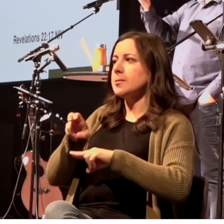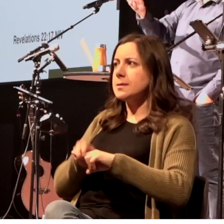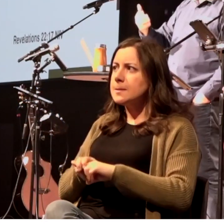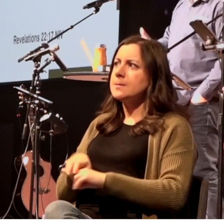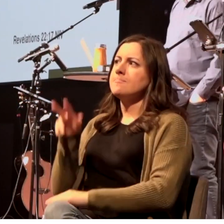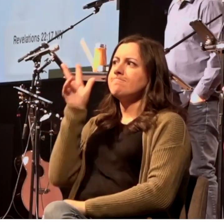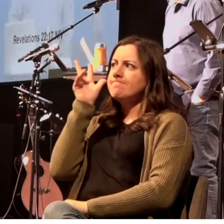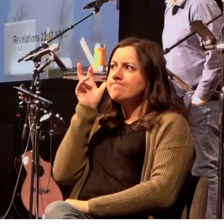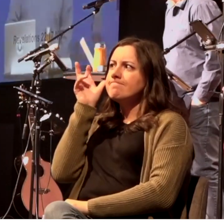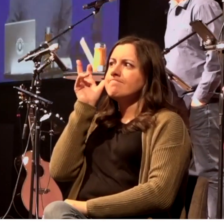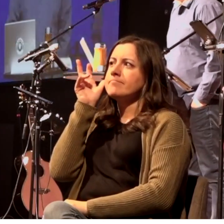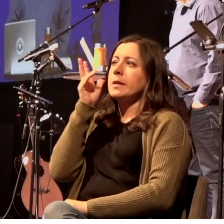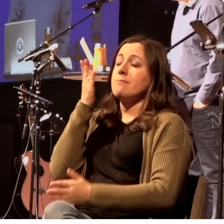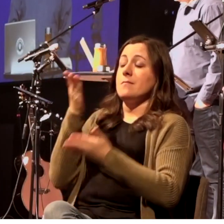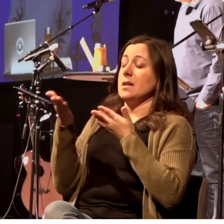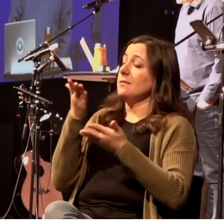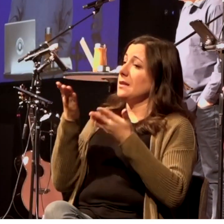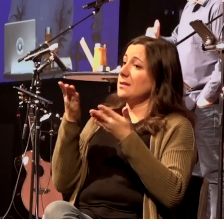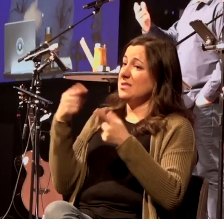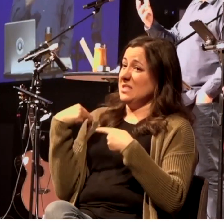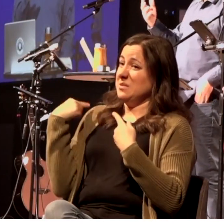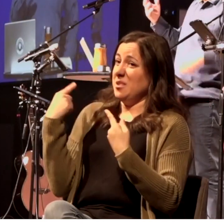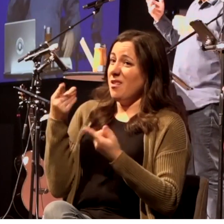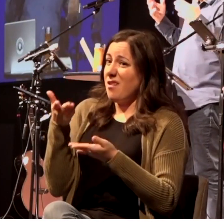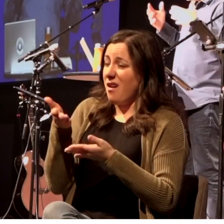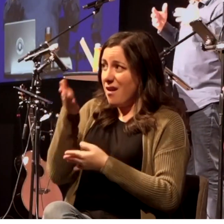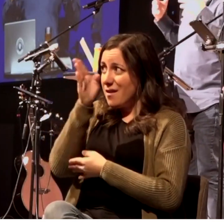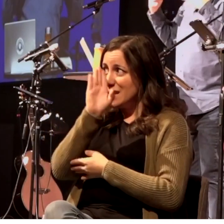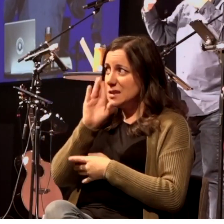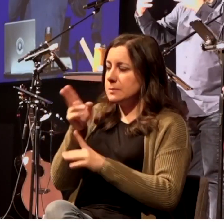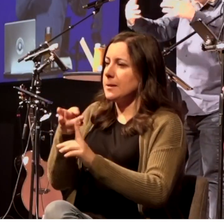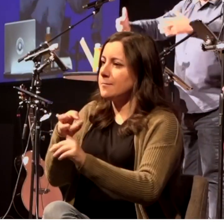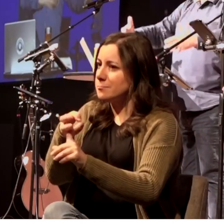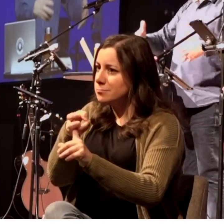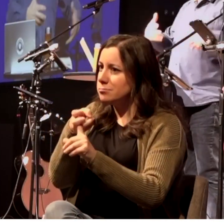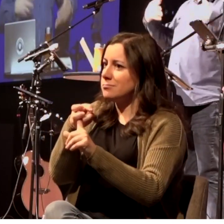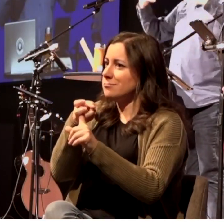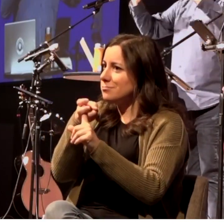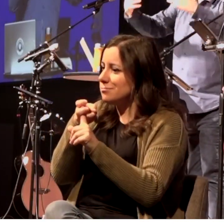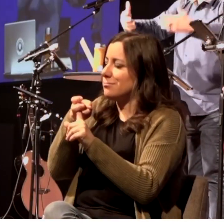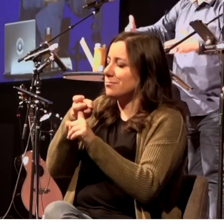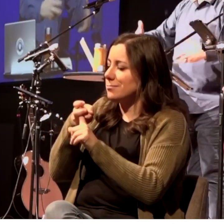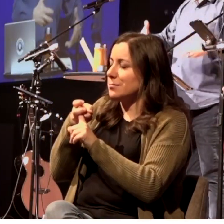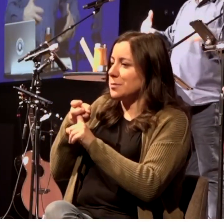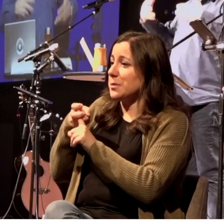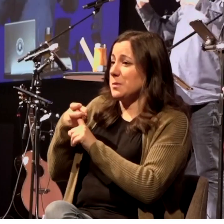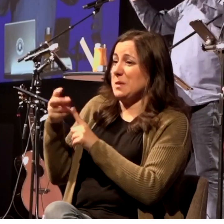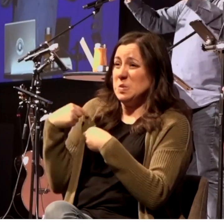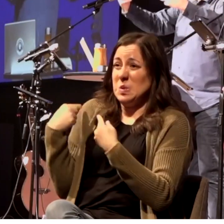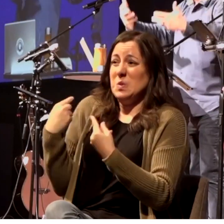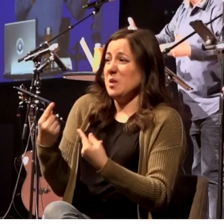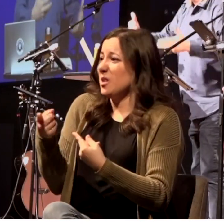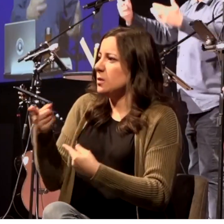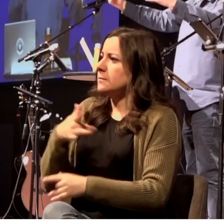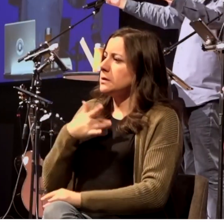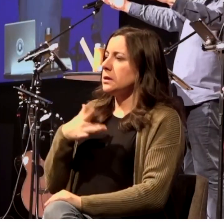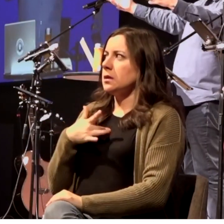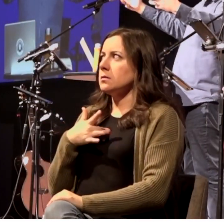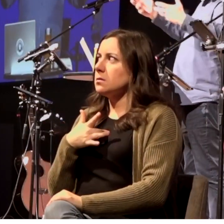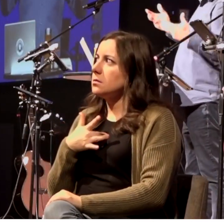has been drawing you. Maybe for you it's been a matter of God working and drawing. Maybe that's why you're here today to hear